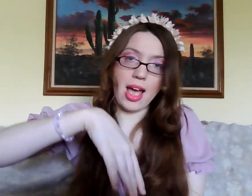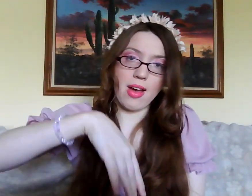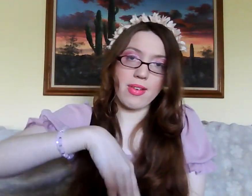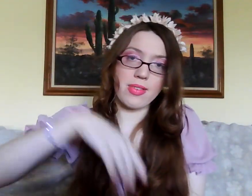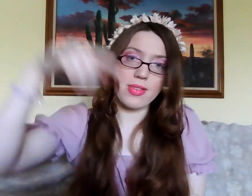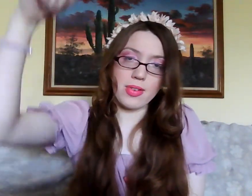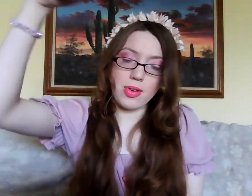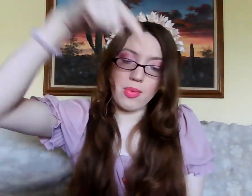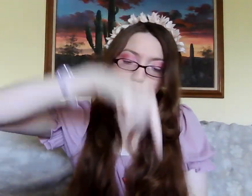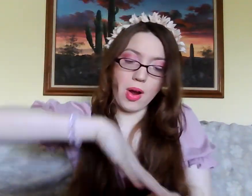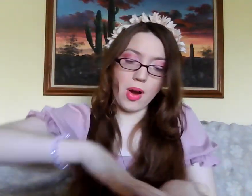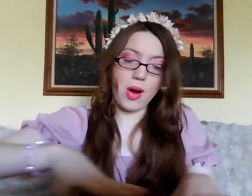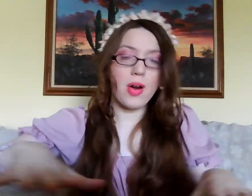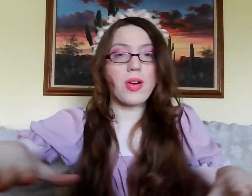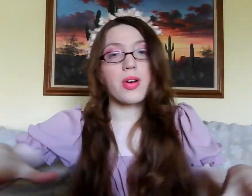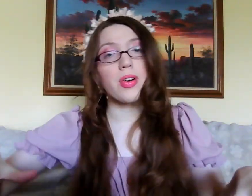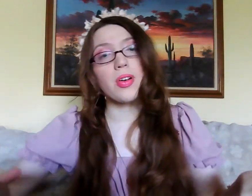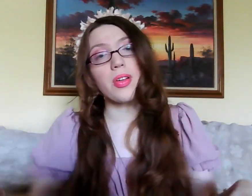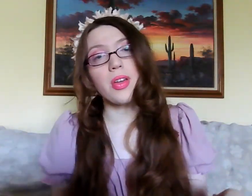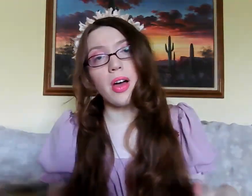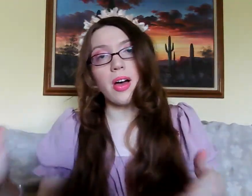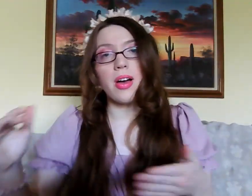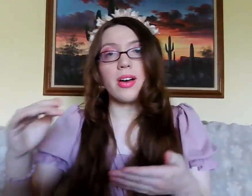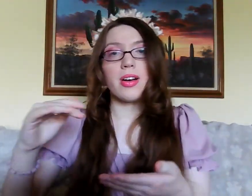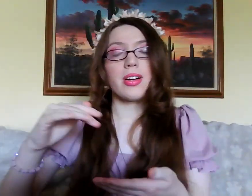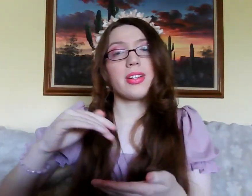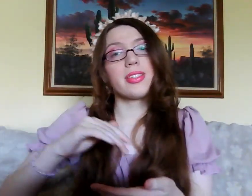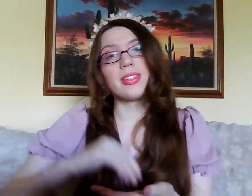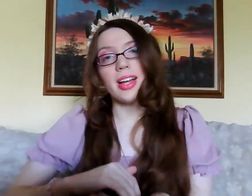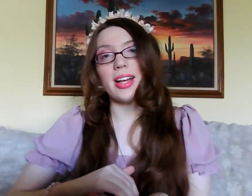to earth again.